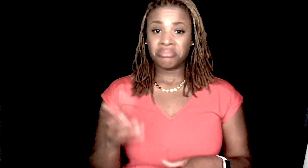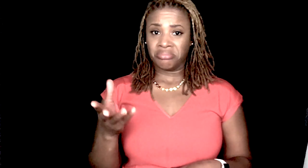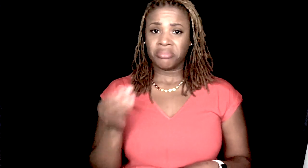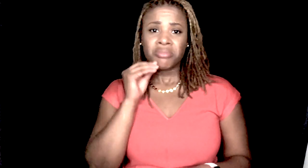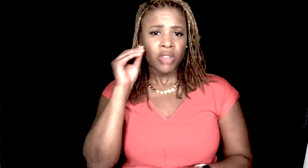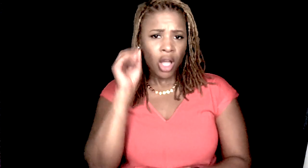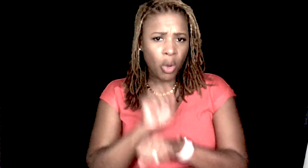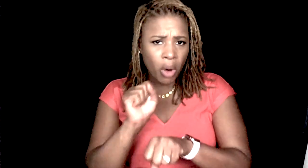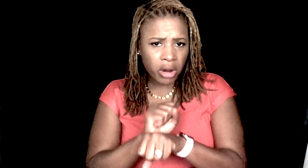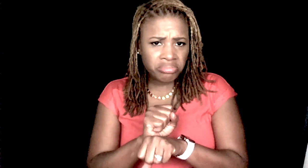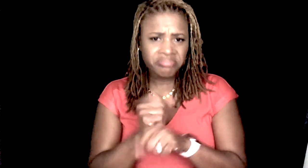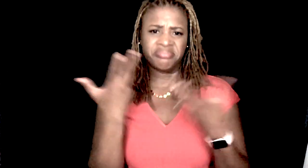homework.